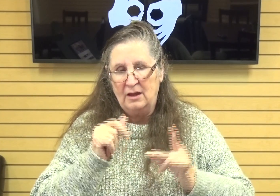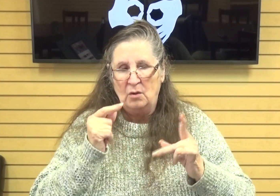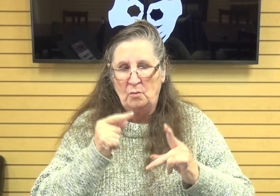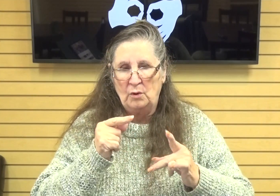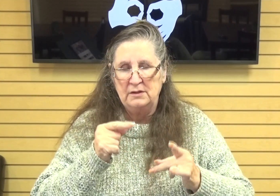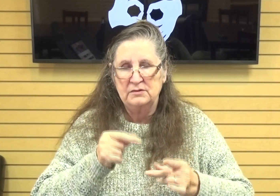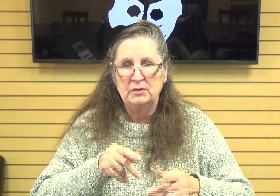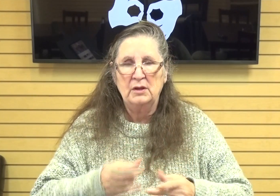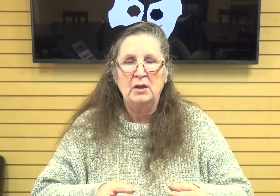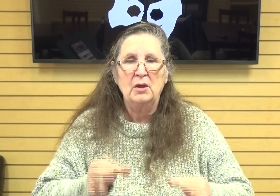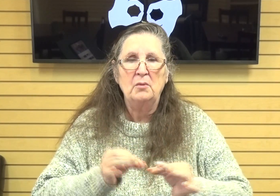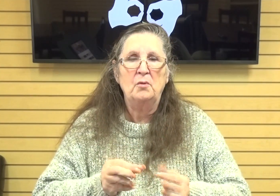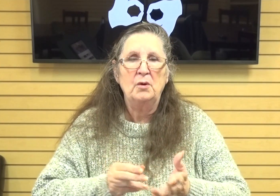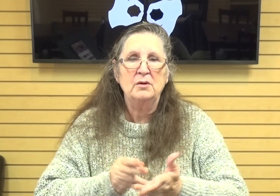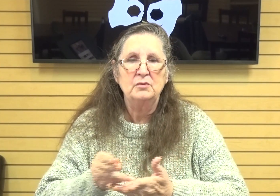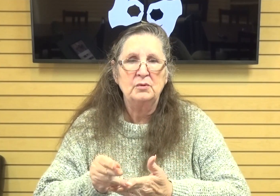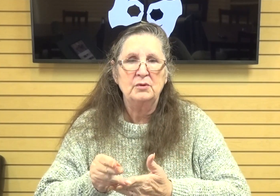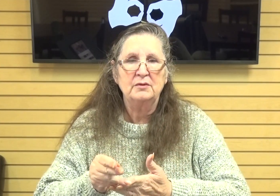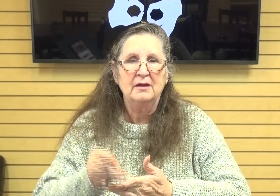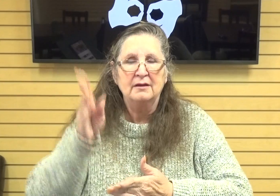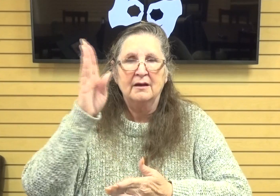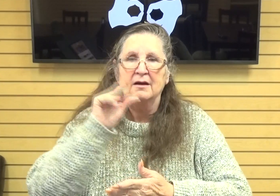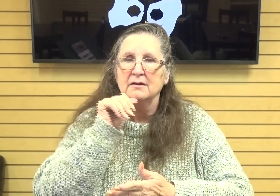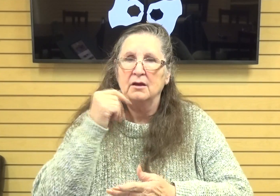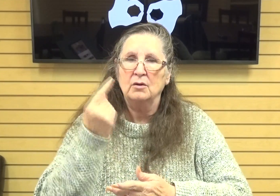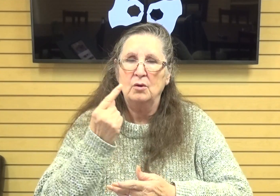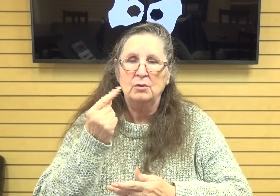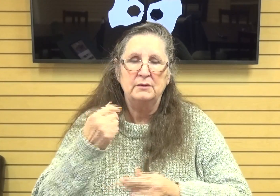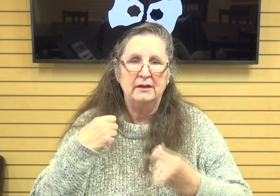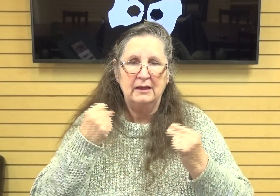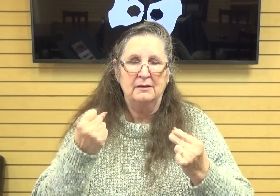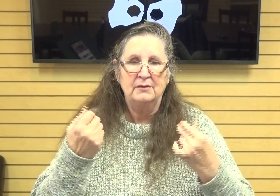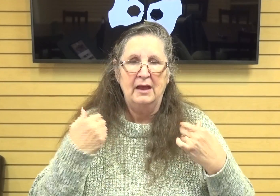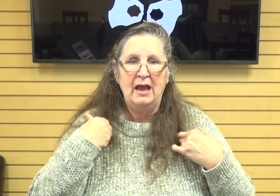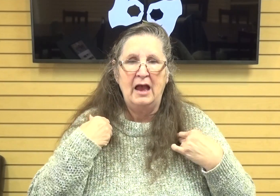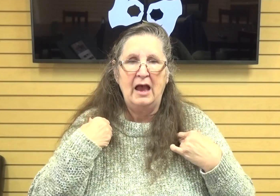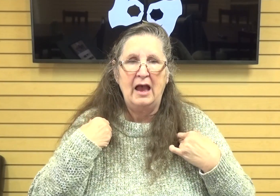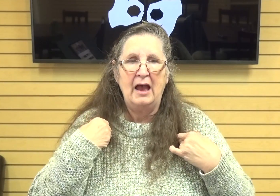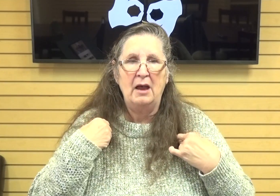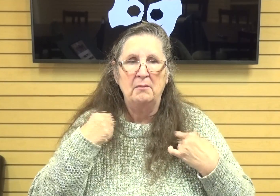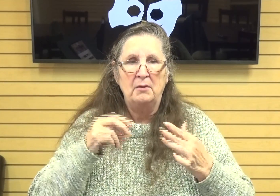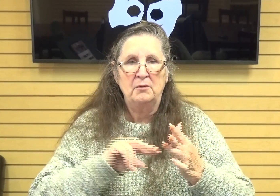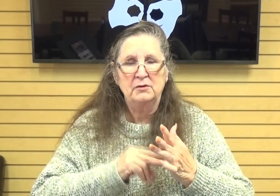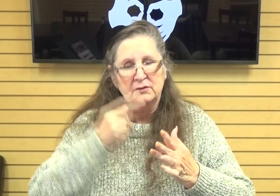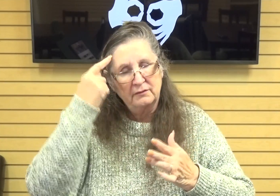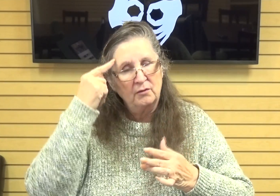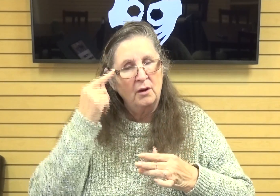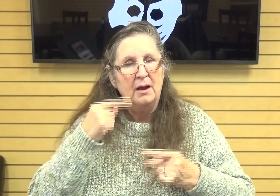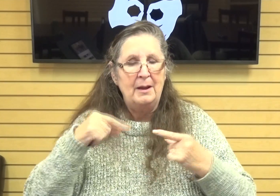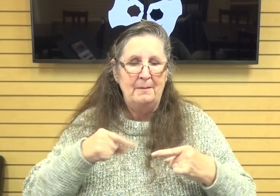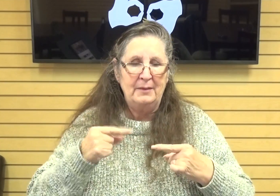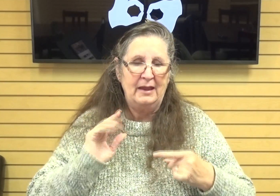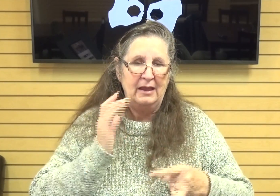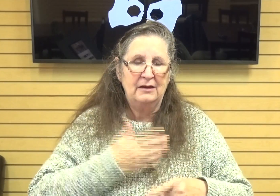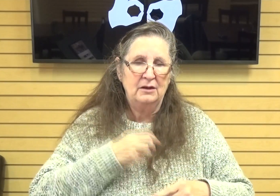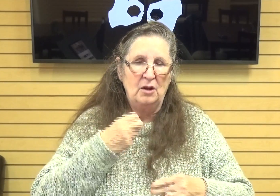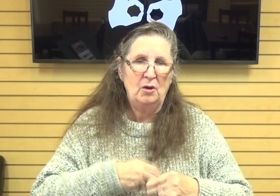that god not only heals but also has a purpose for our pain and our problems and that's a little bit